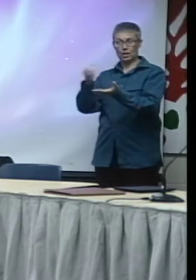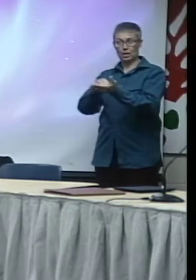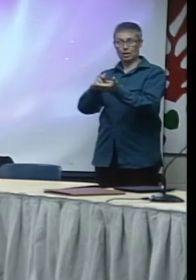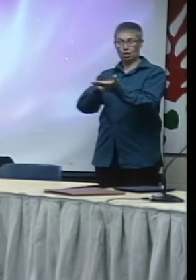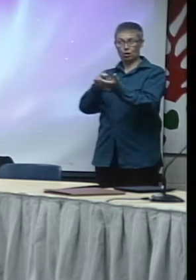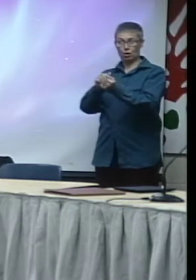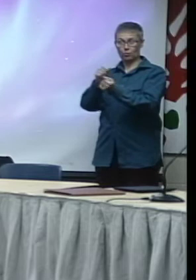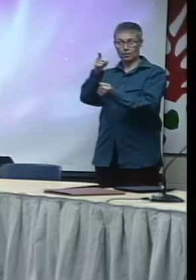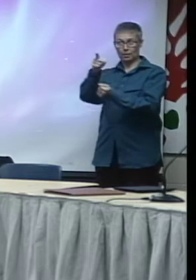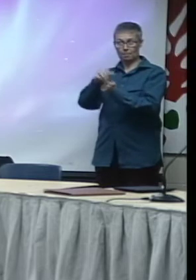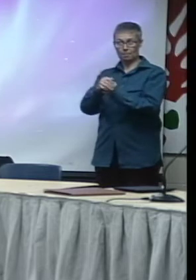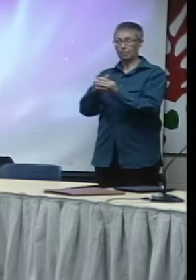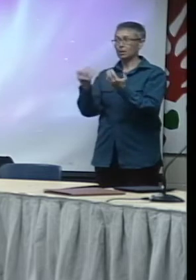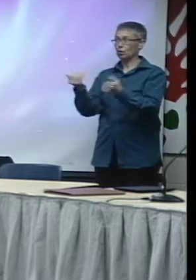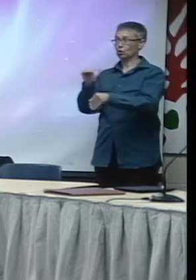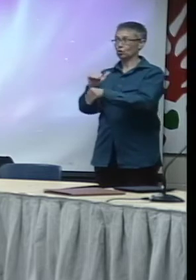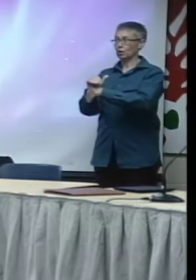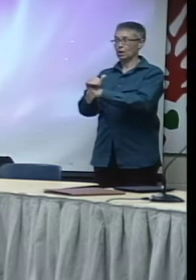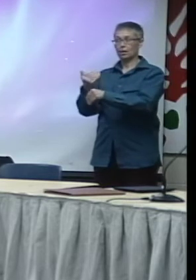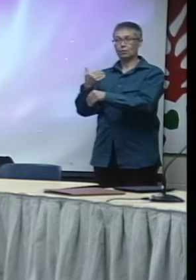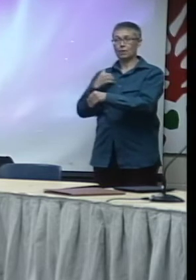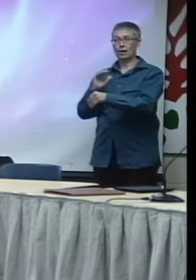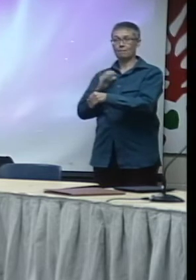are fellow cable board members